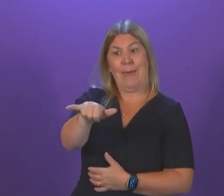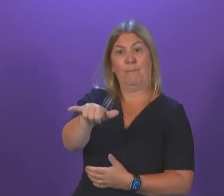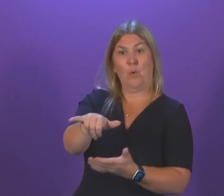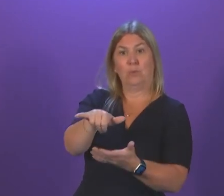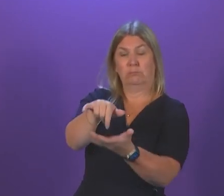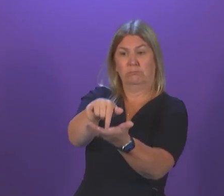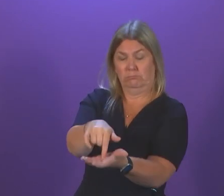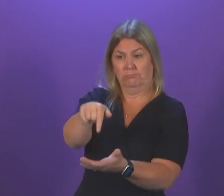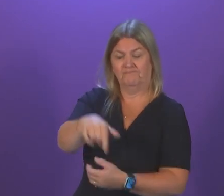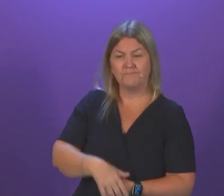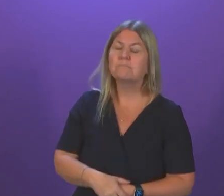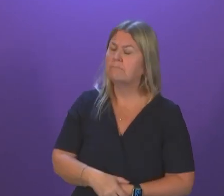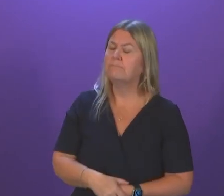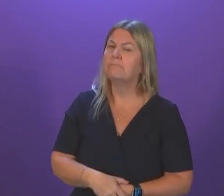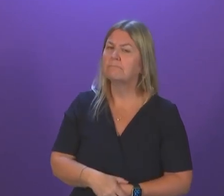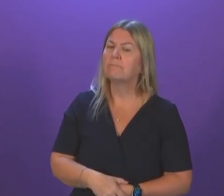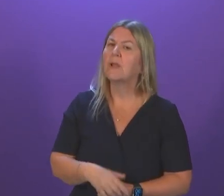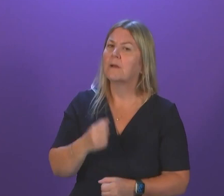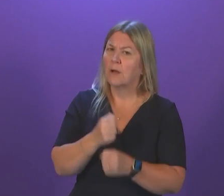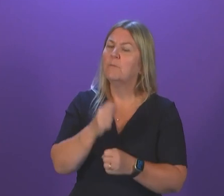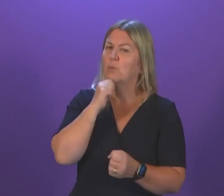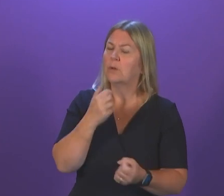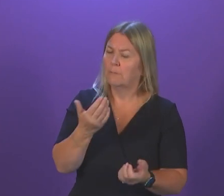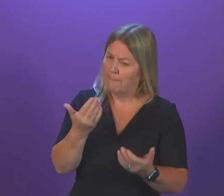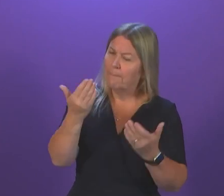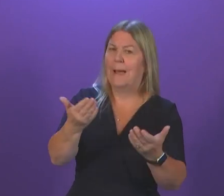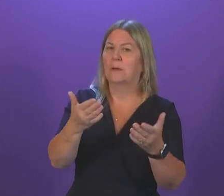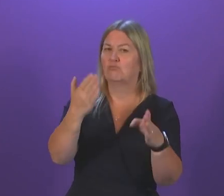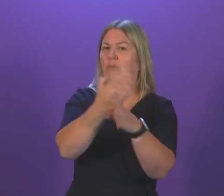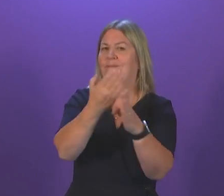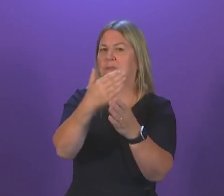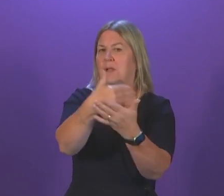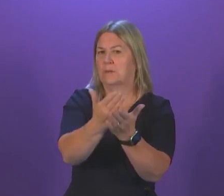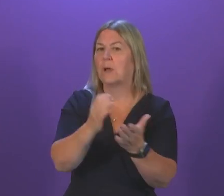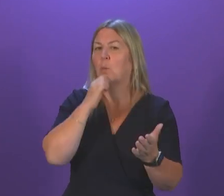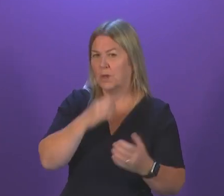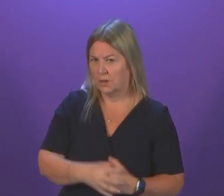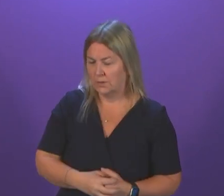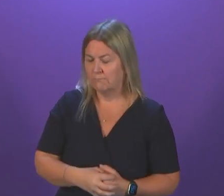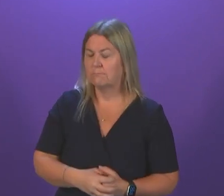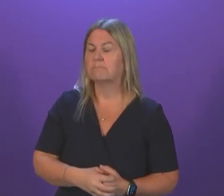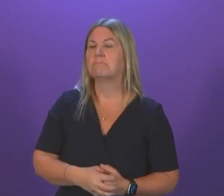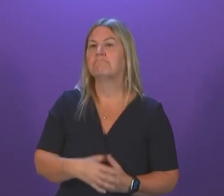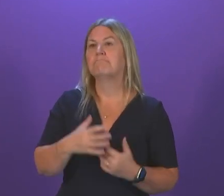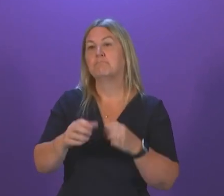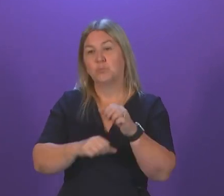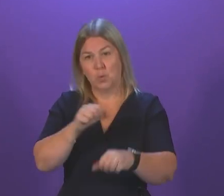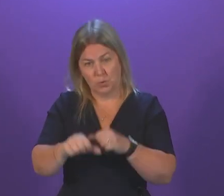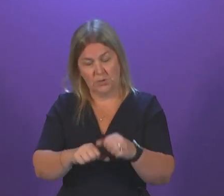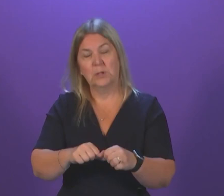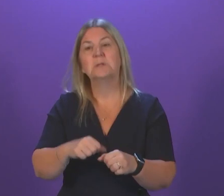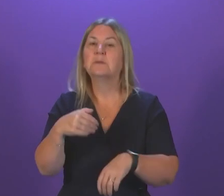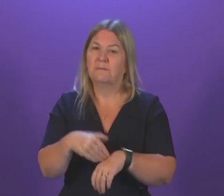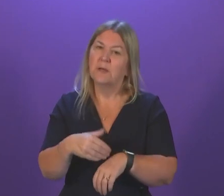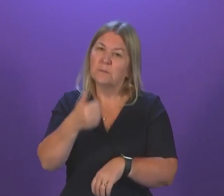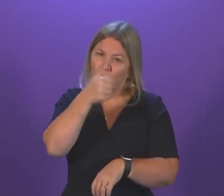to return the airport to the private sector. That has always been the case. Obviously the process of doing that has been impacted by